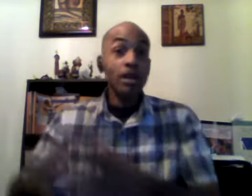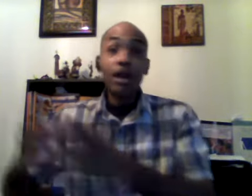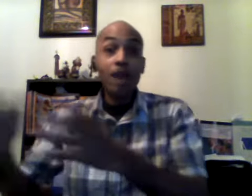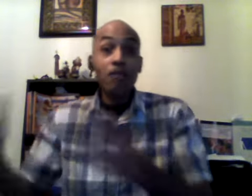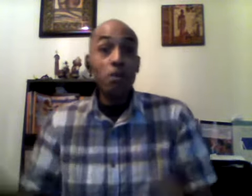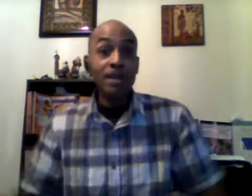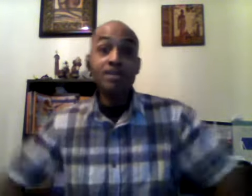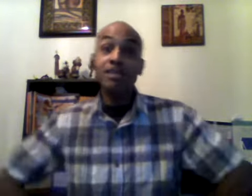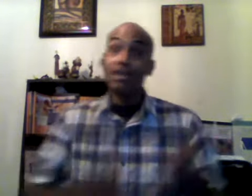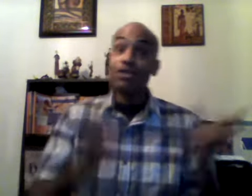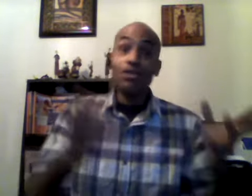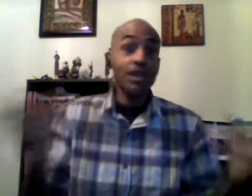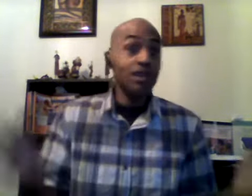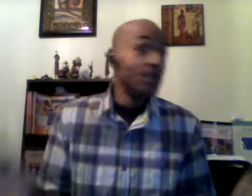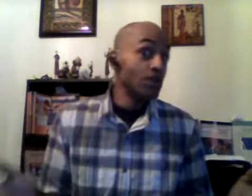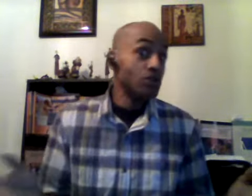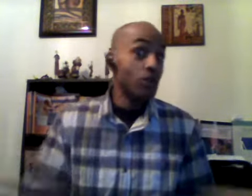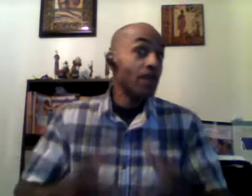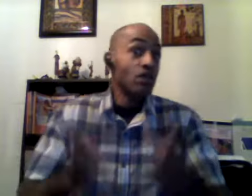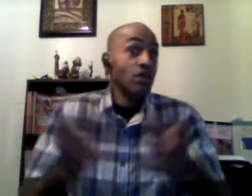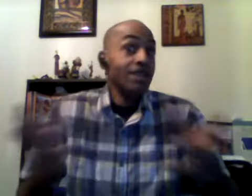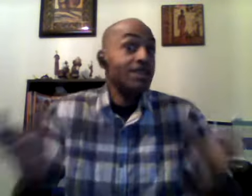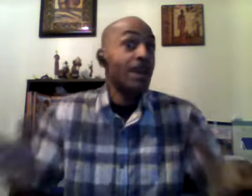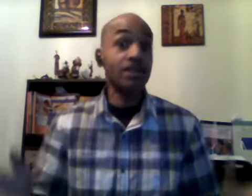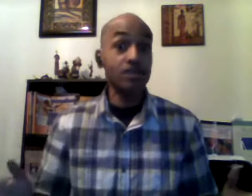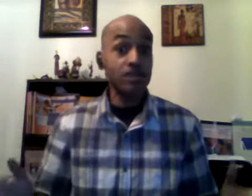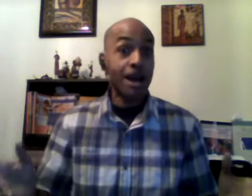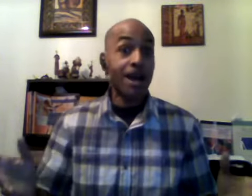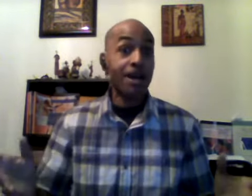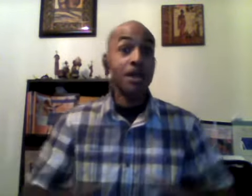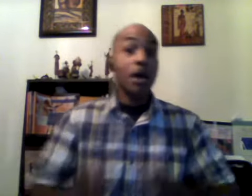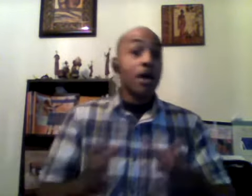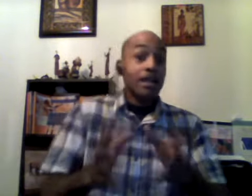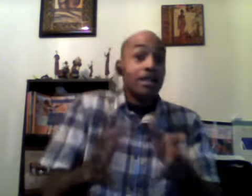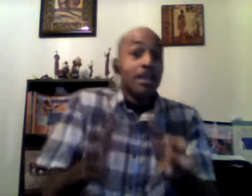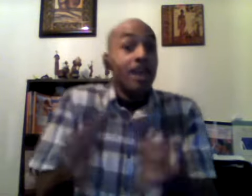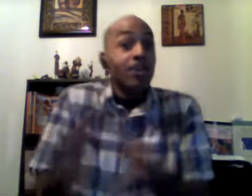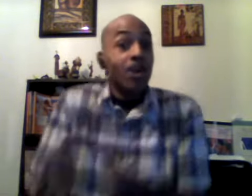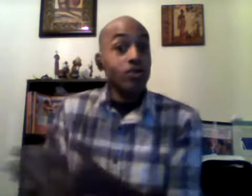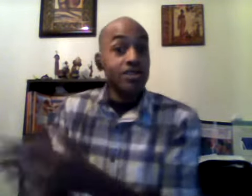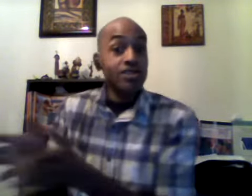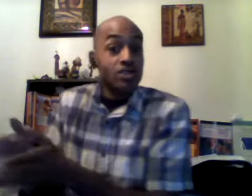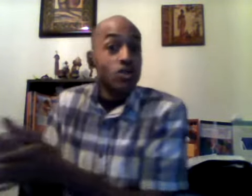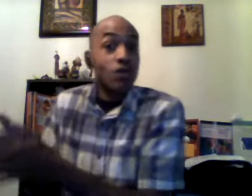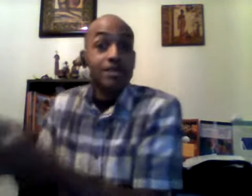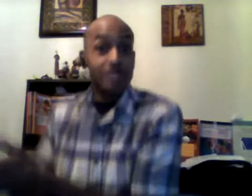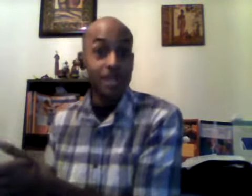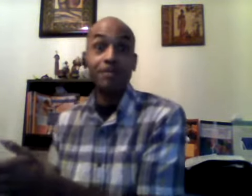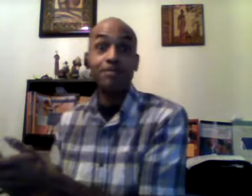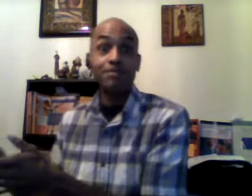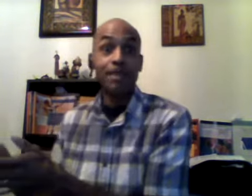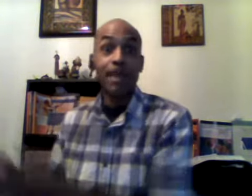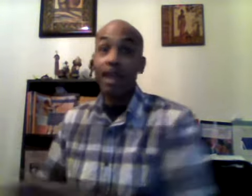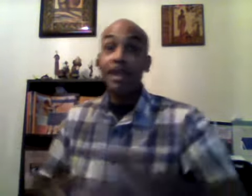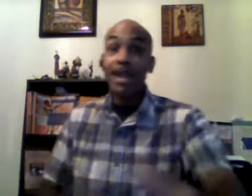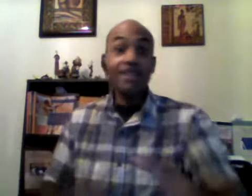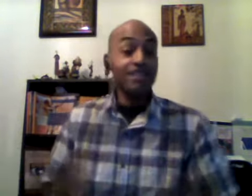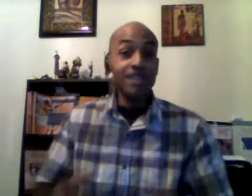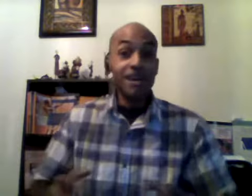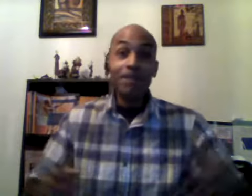of obesity you need to lose weight you need to exercise and then they go to to a gym and at the gym